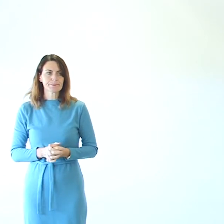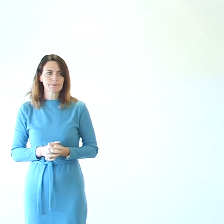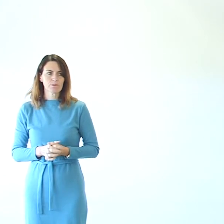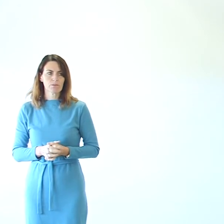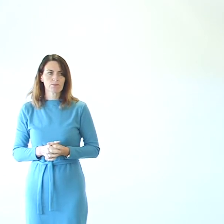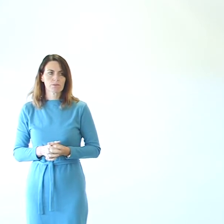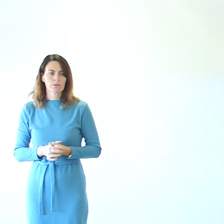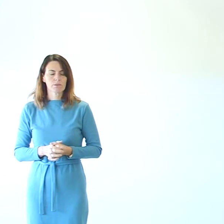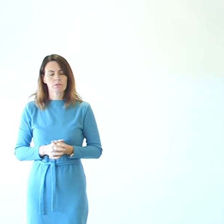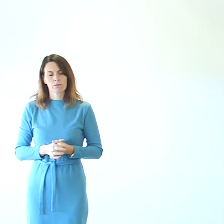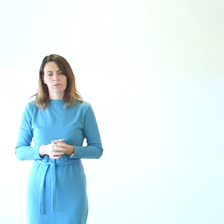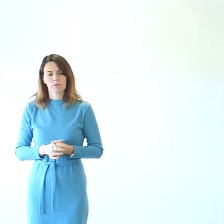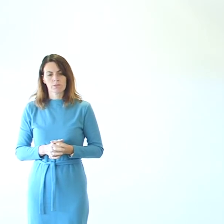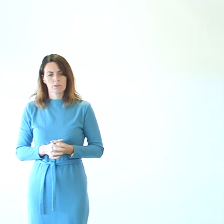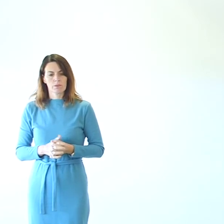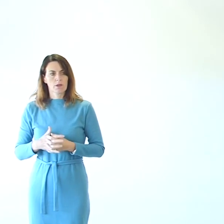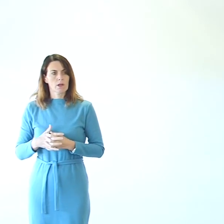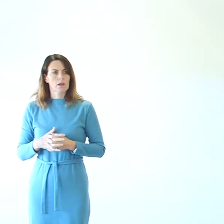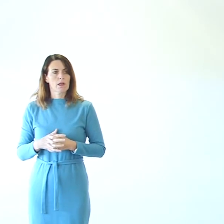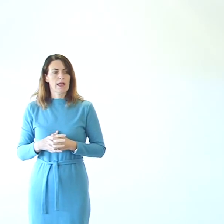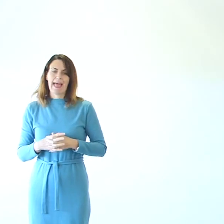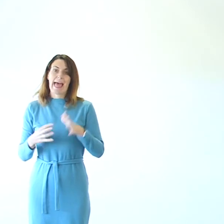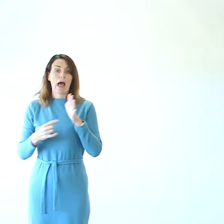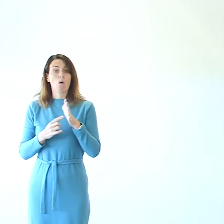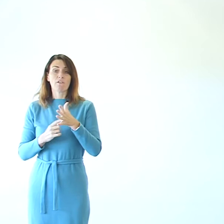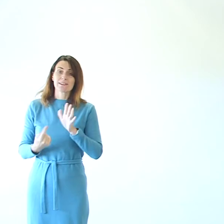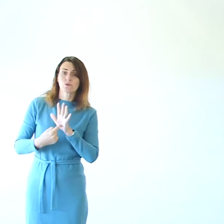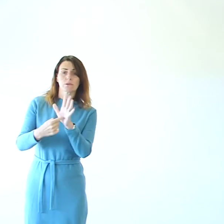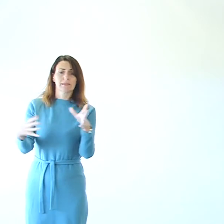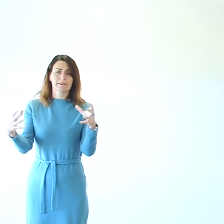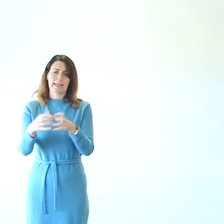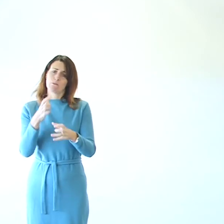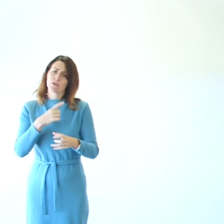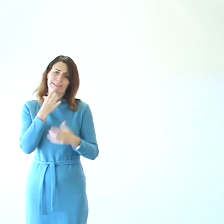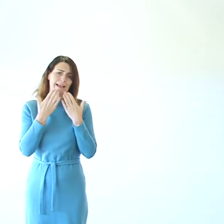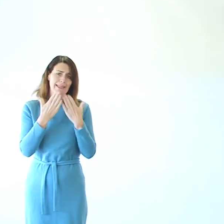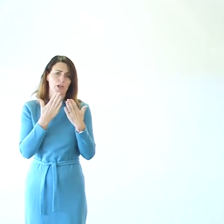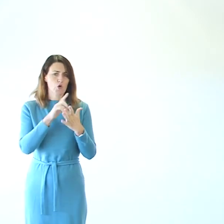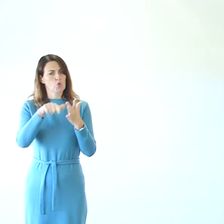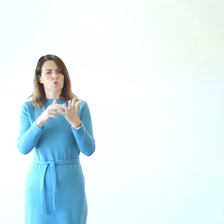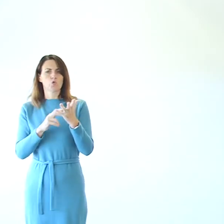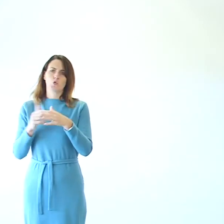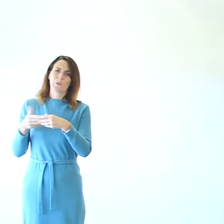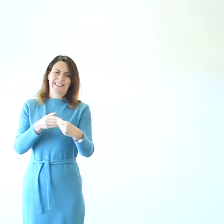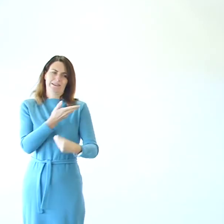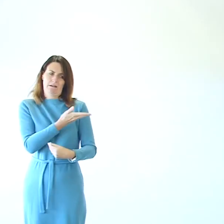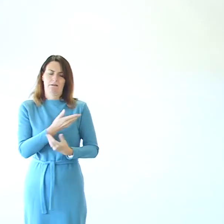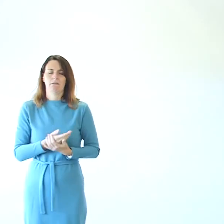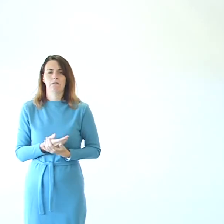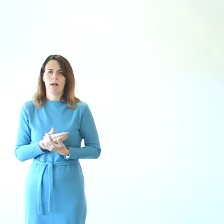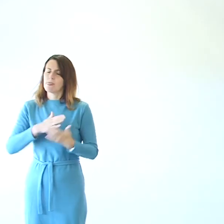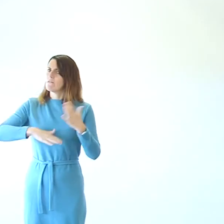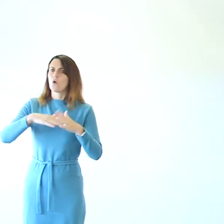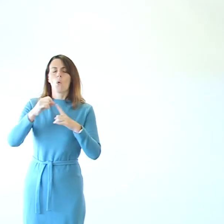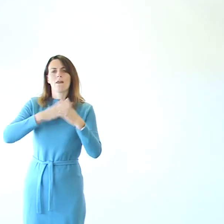I want to give special thanks to our Vital Signs team, led by June, including the whole philanthropy